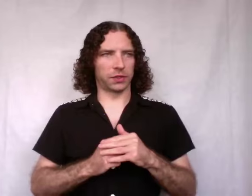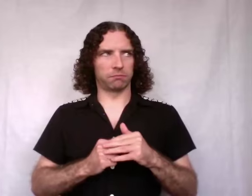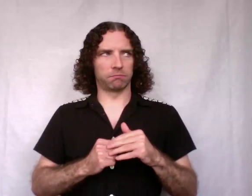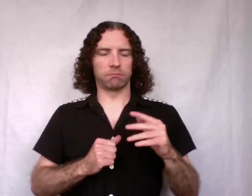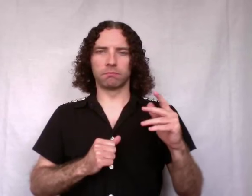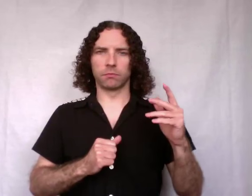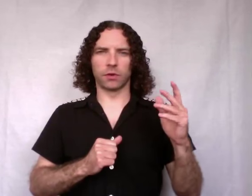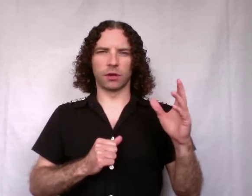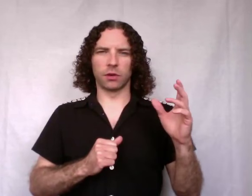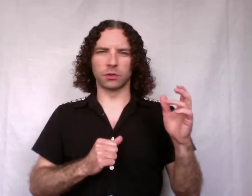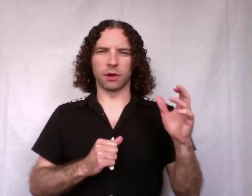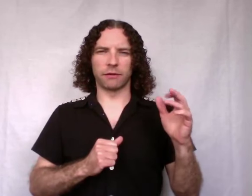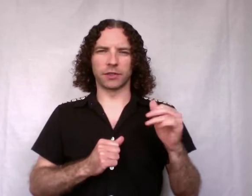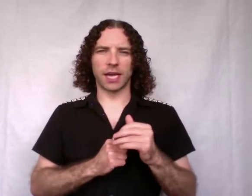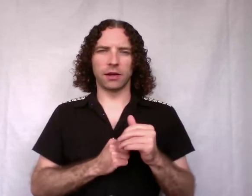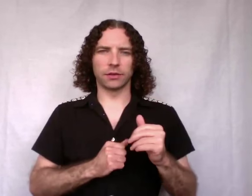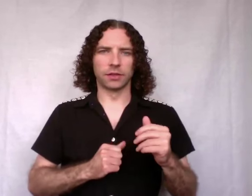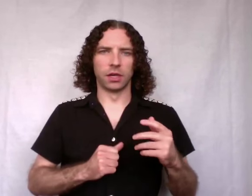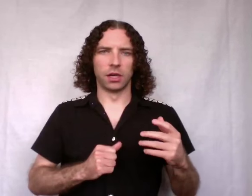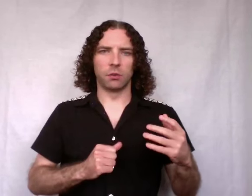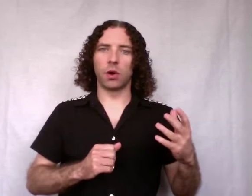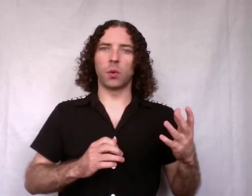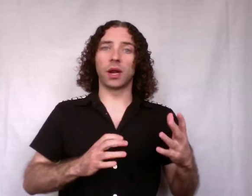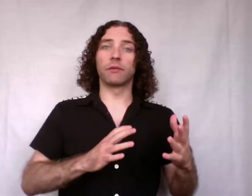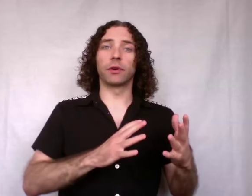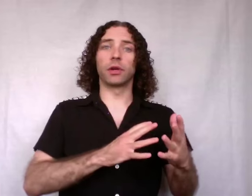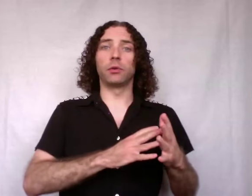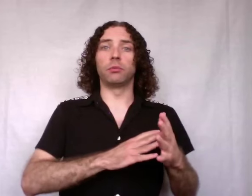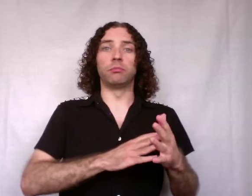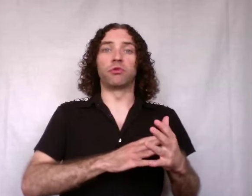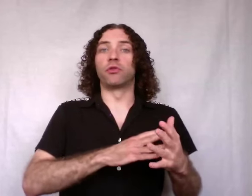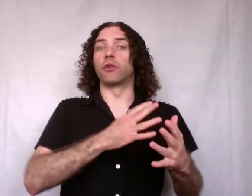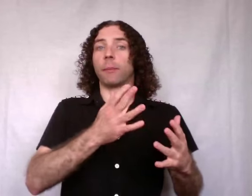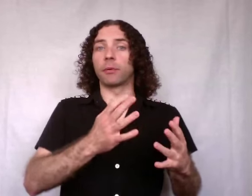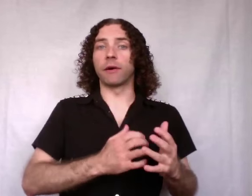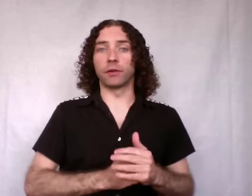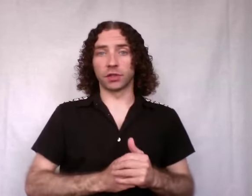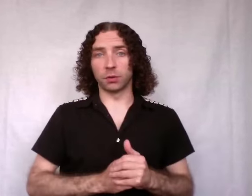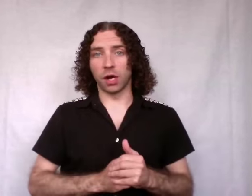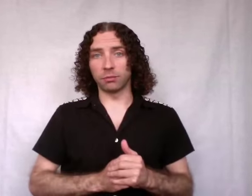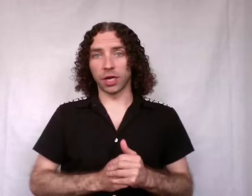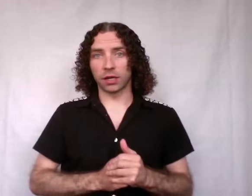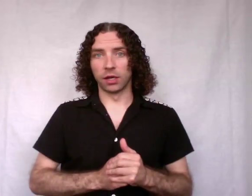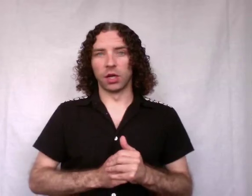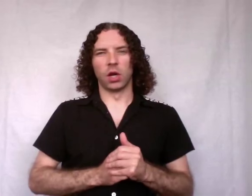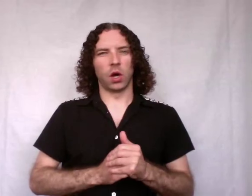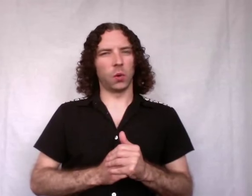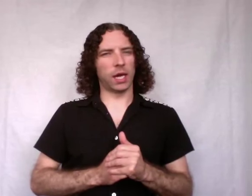reference counts? Well, whenever you drop a reference to an object. Okay.